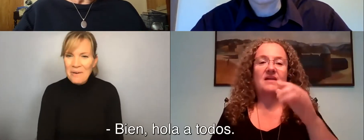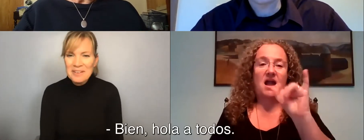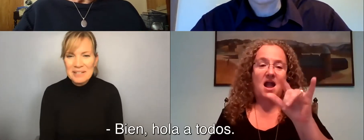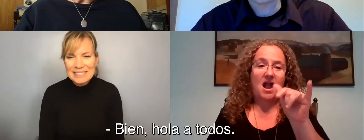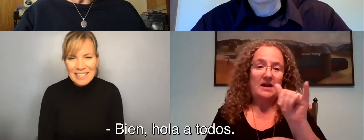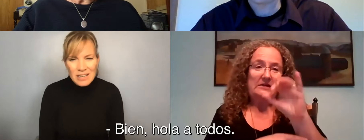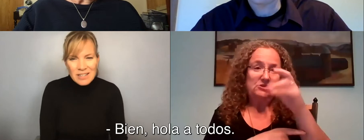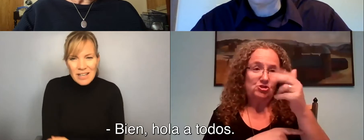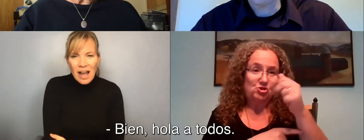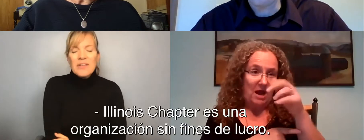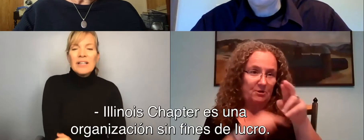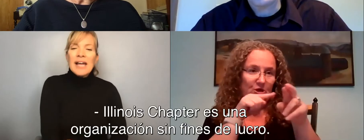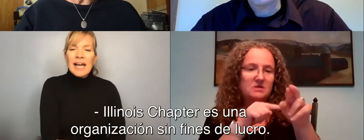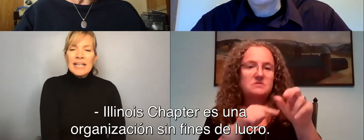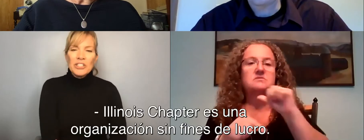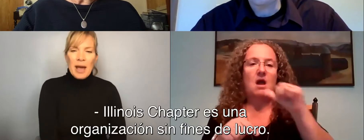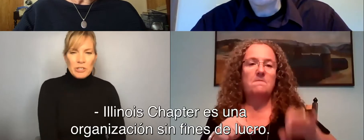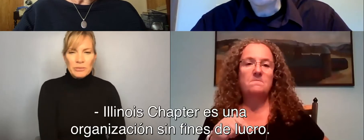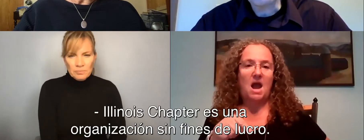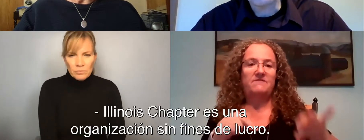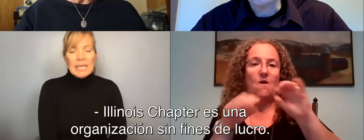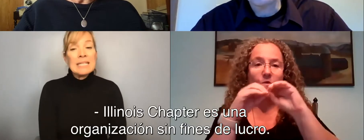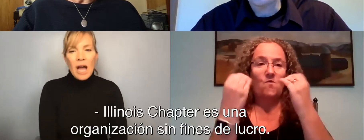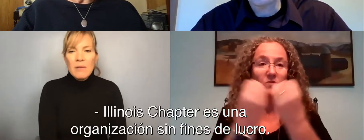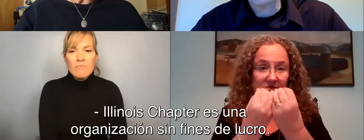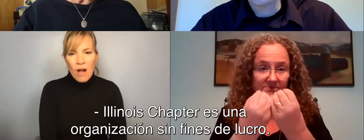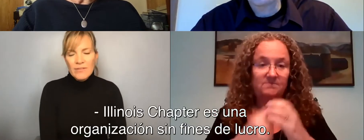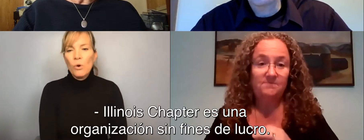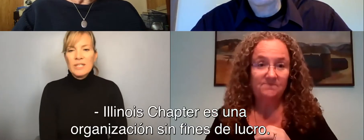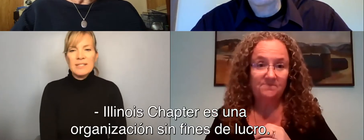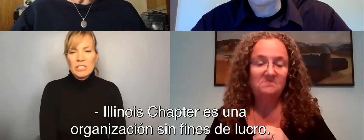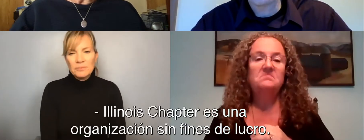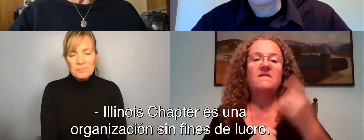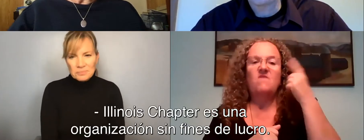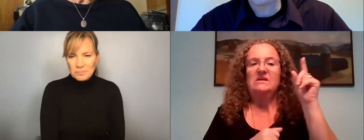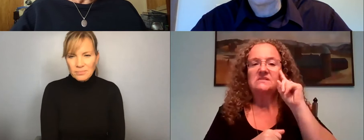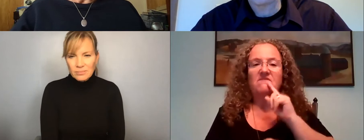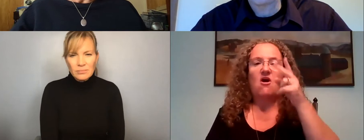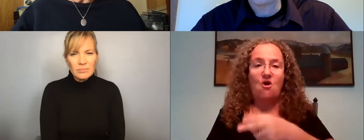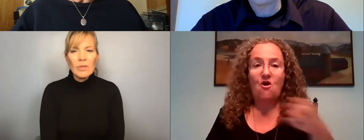Okay, hello everyone. The Illini Chapter is a non-profit organization.